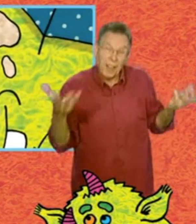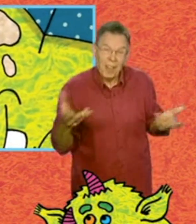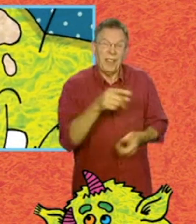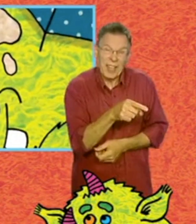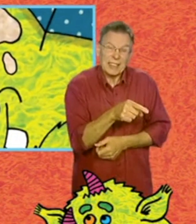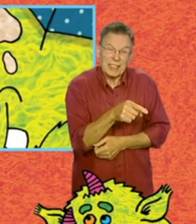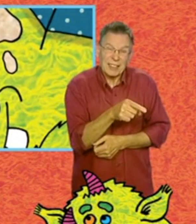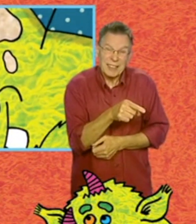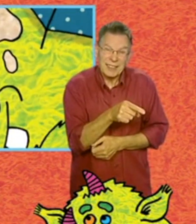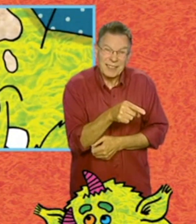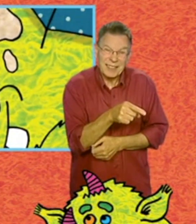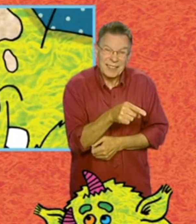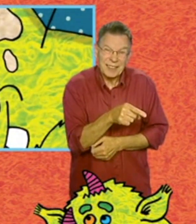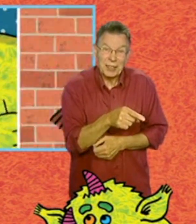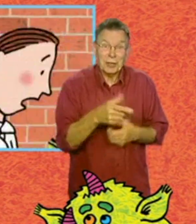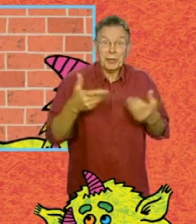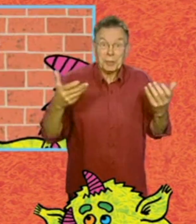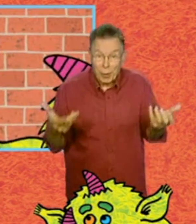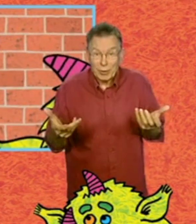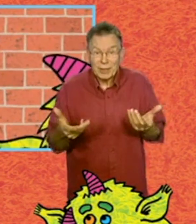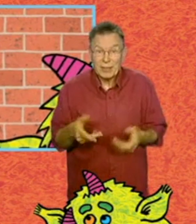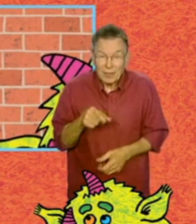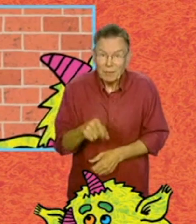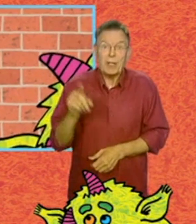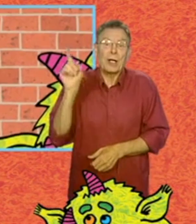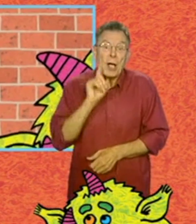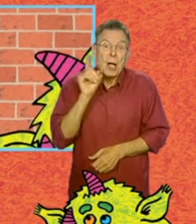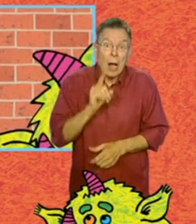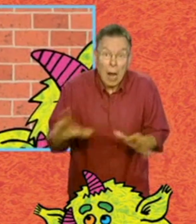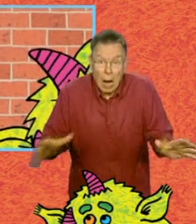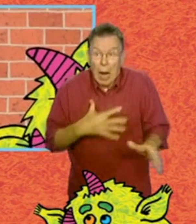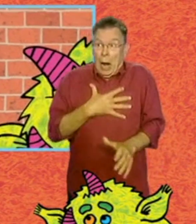that's that. But if the kitchen girl stops in her tracks,